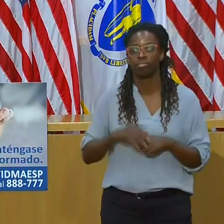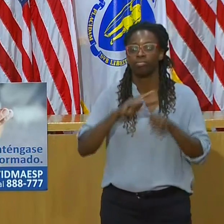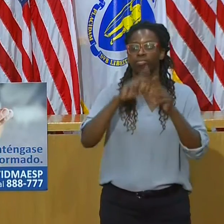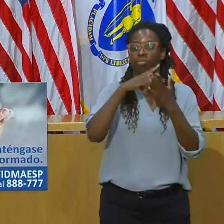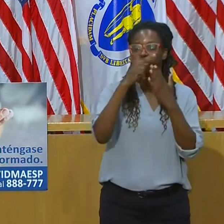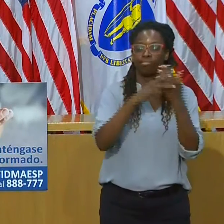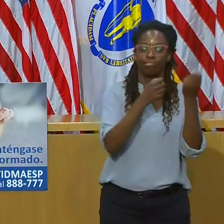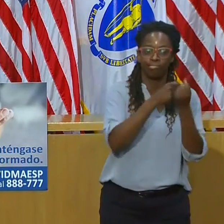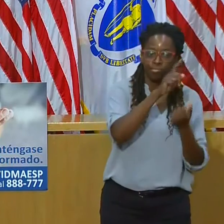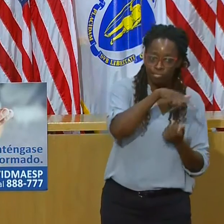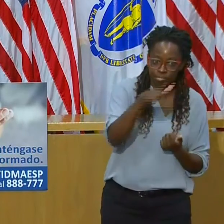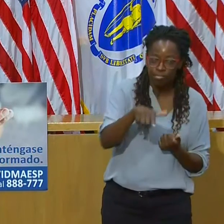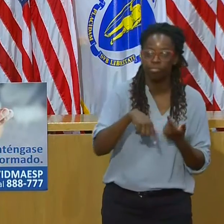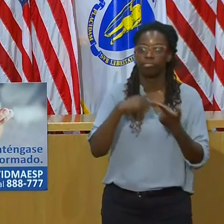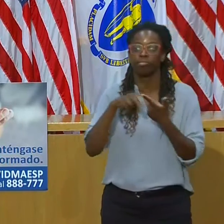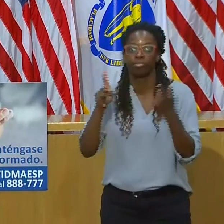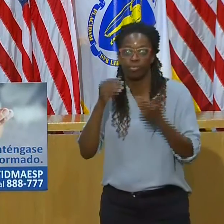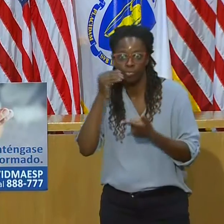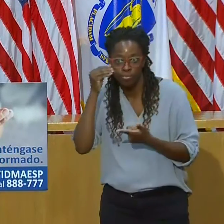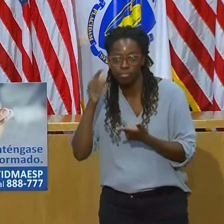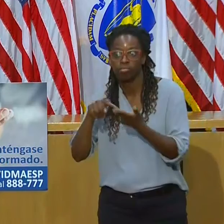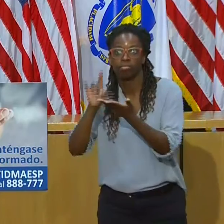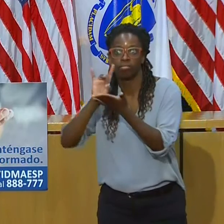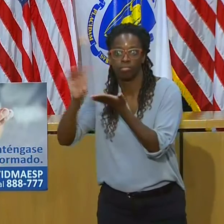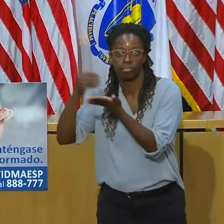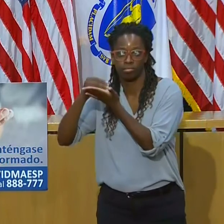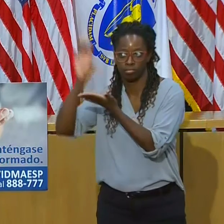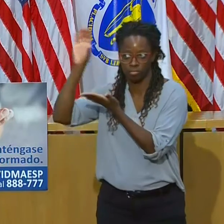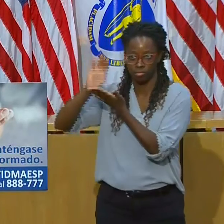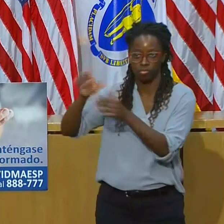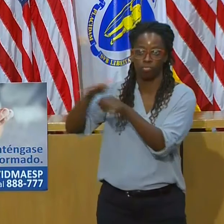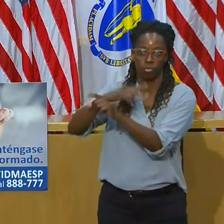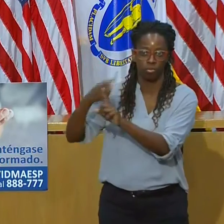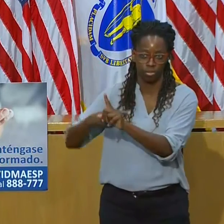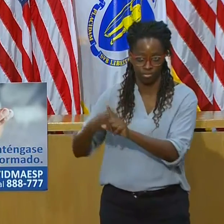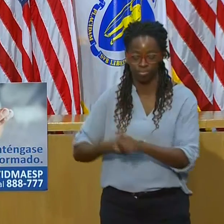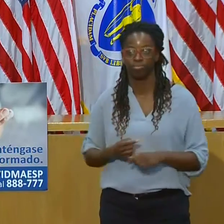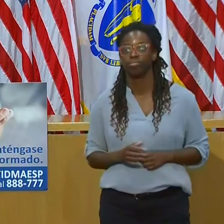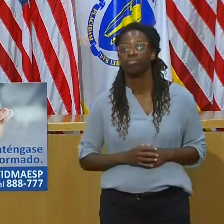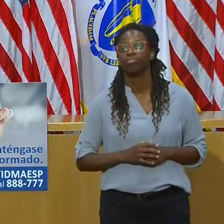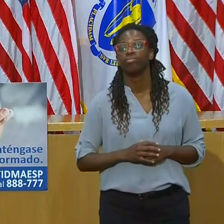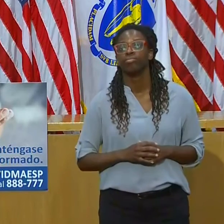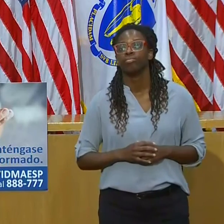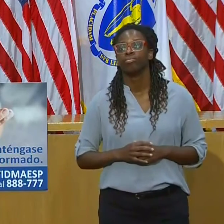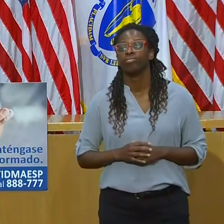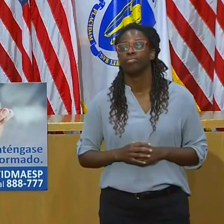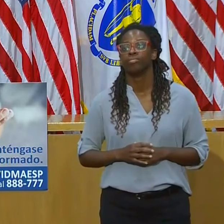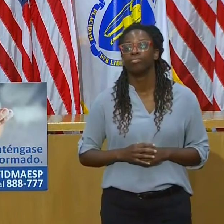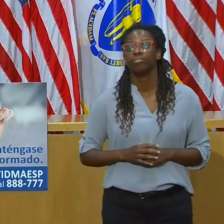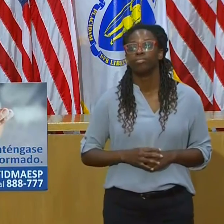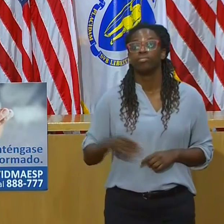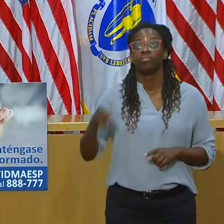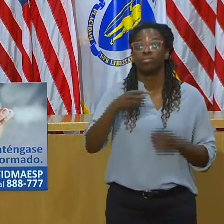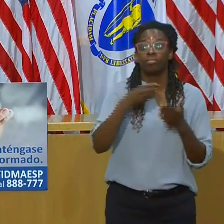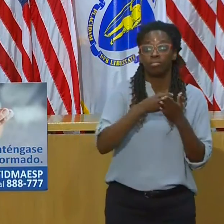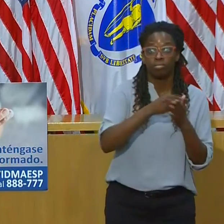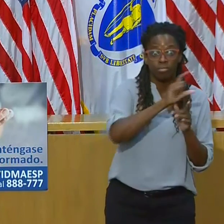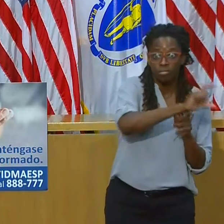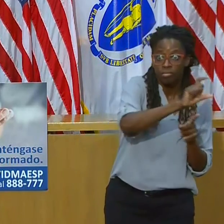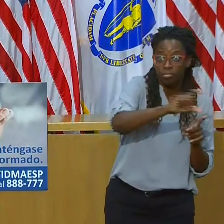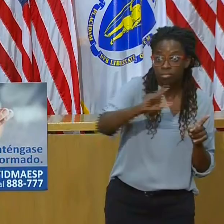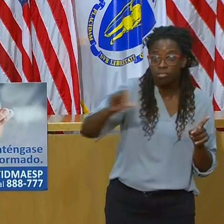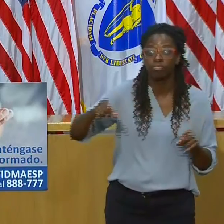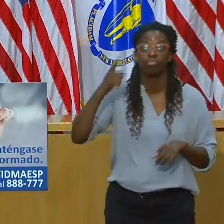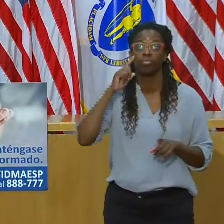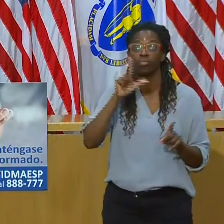Putting dollars into the hands of tenants and landlords keeps these properties in place and keeps tenants, people, individuals,